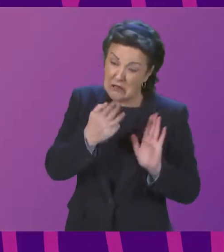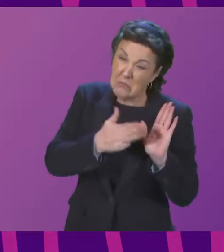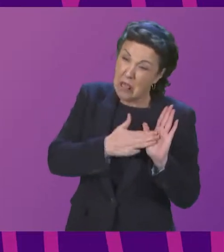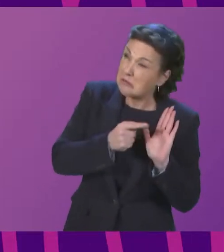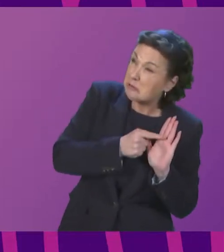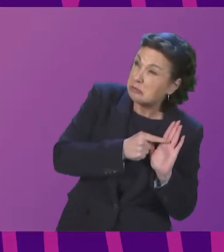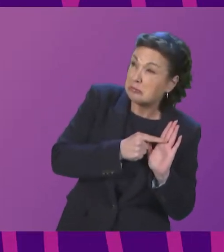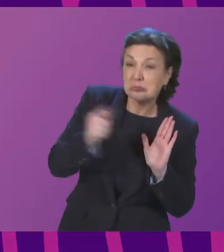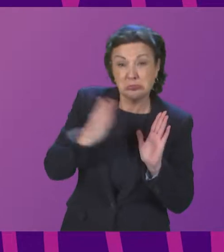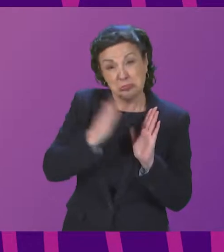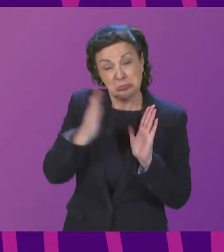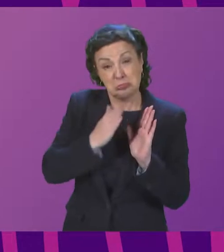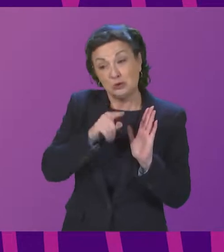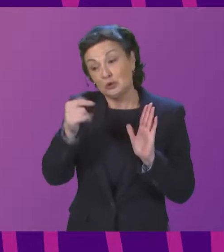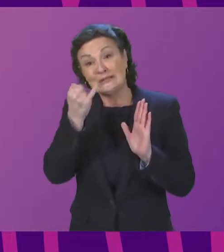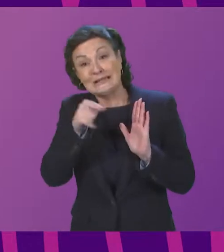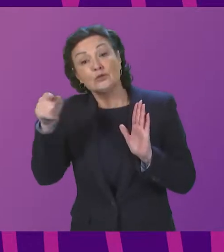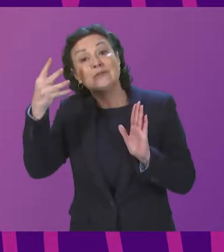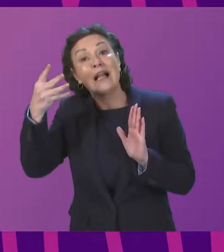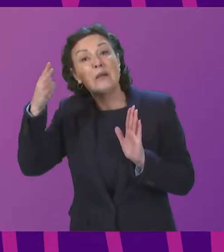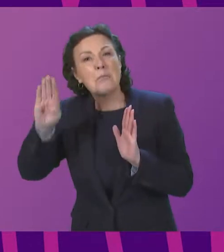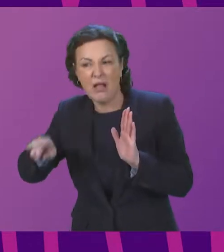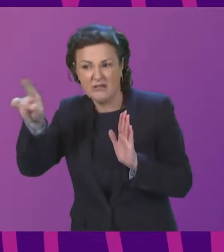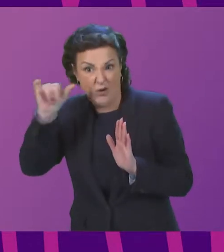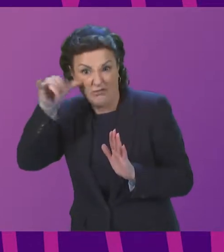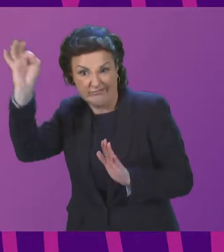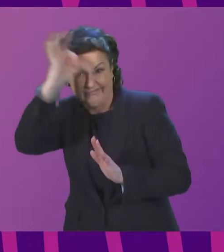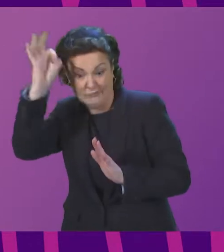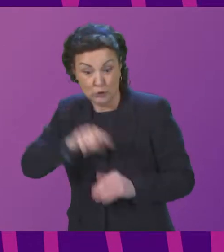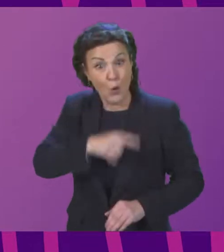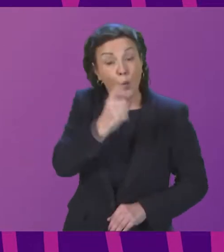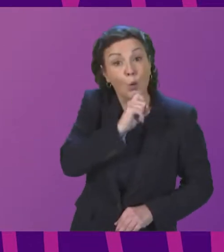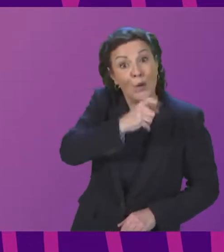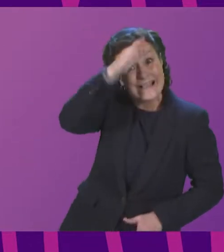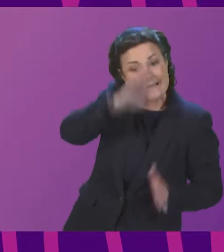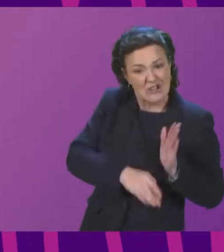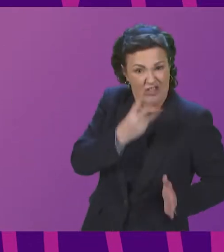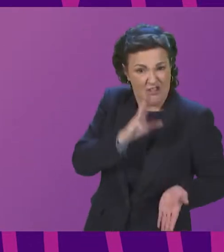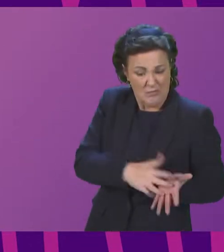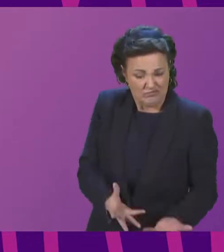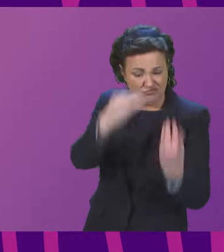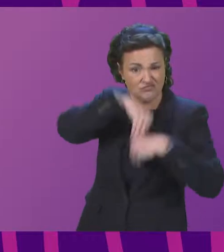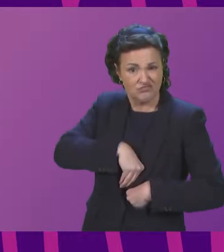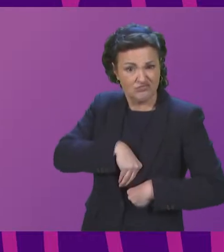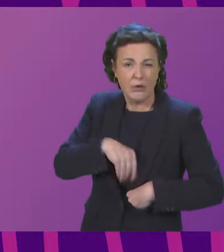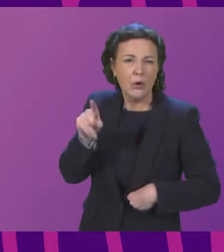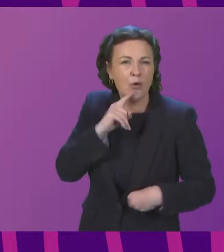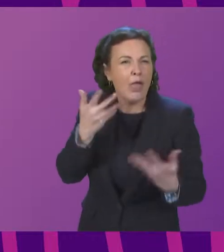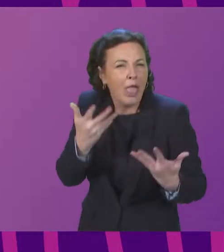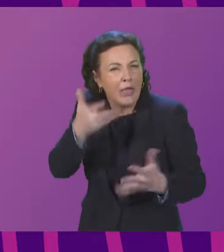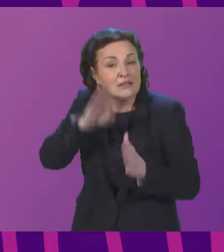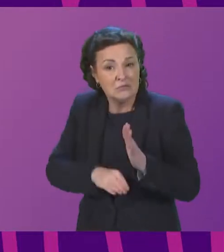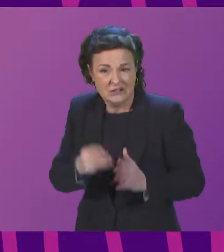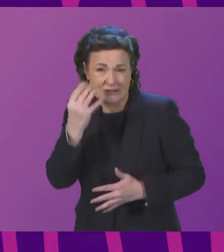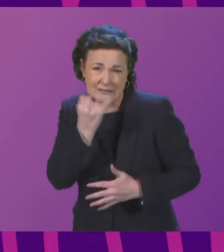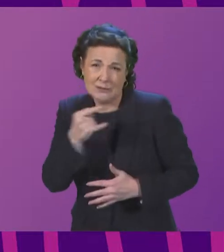surgeon to six to nine months for an inexperienced general surgeon. The Sling the Mesh campaign shared the results of